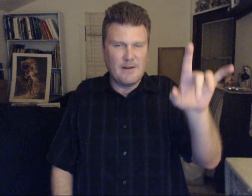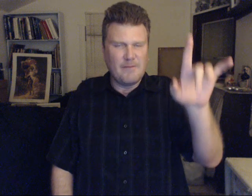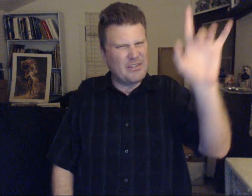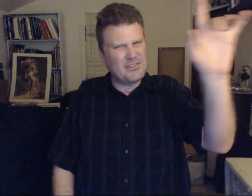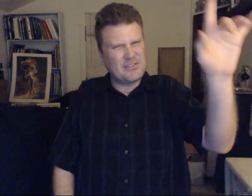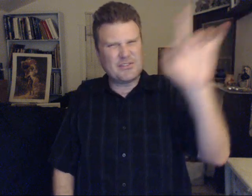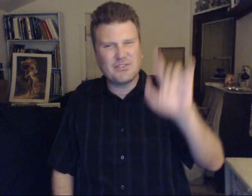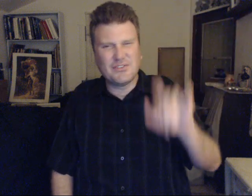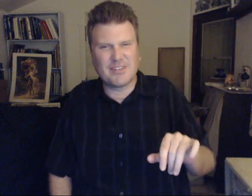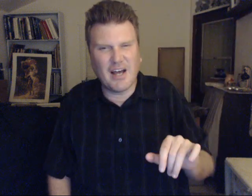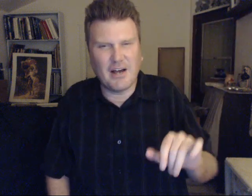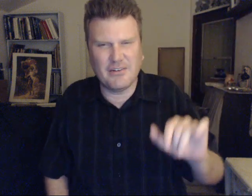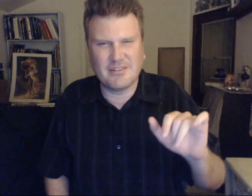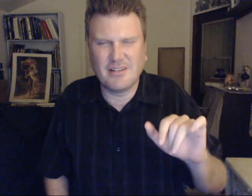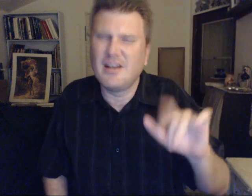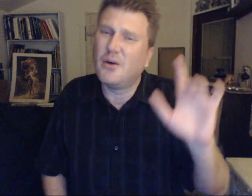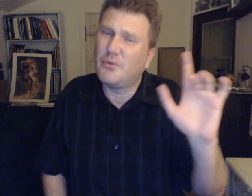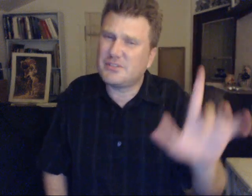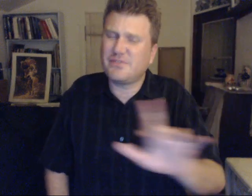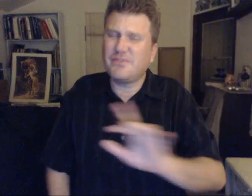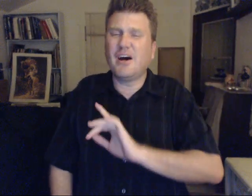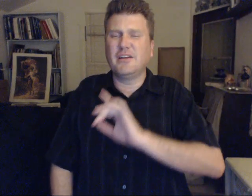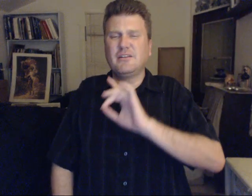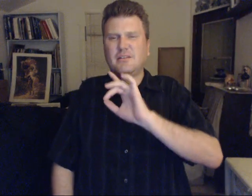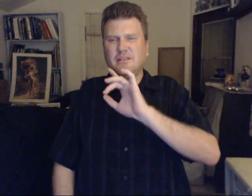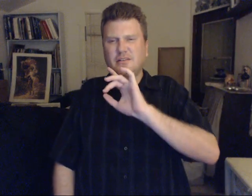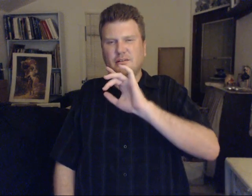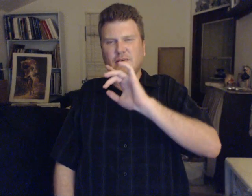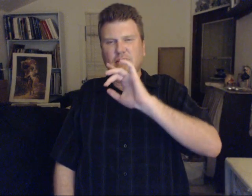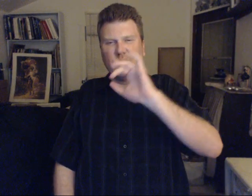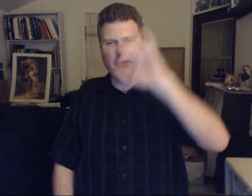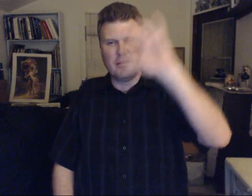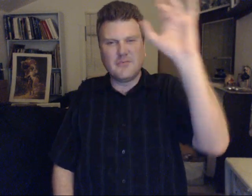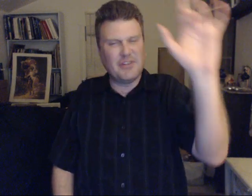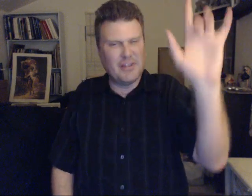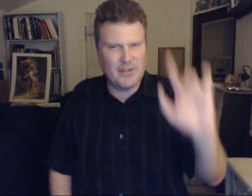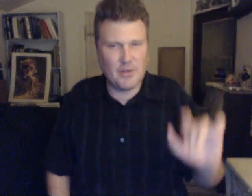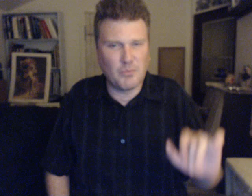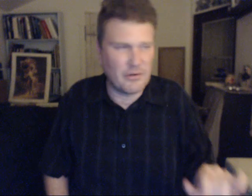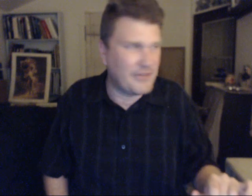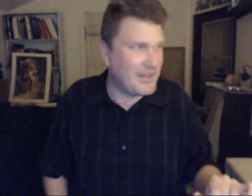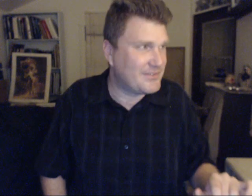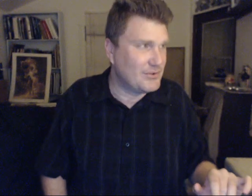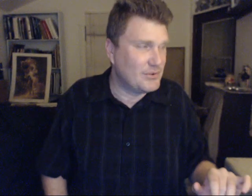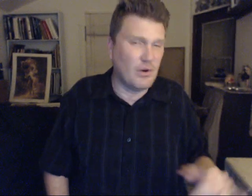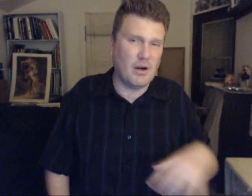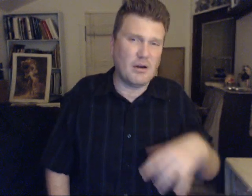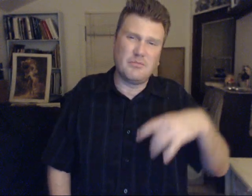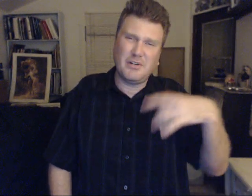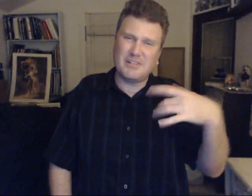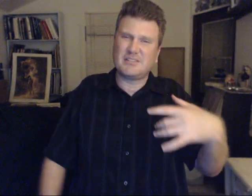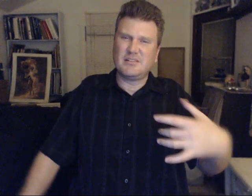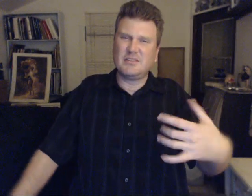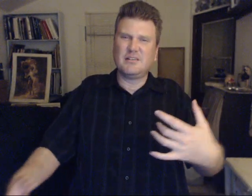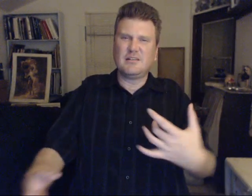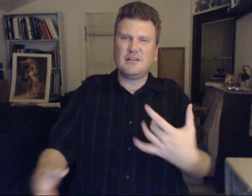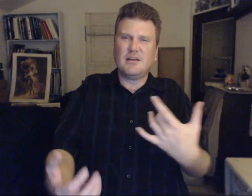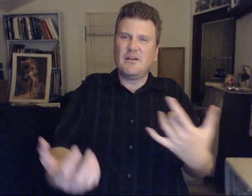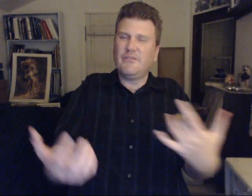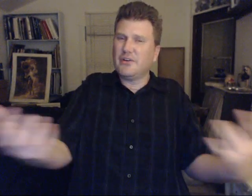It's just. You are still in denial. Which is fine. But yes. They are more advanced. Than you are. But. They are